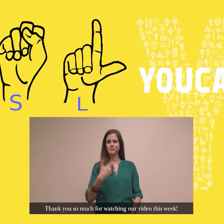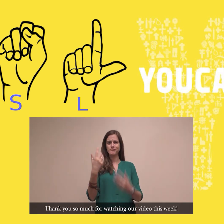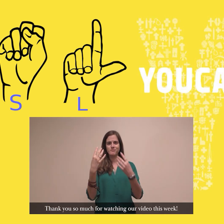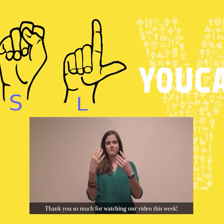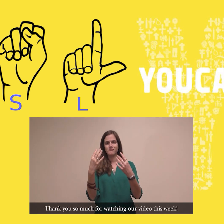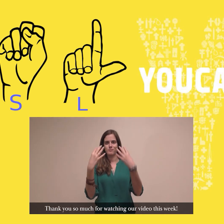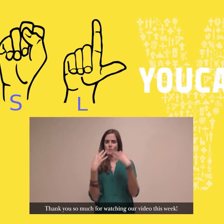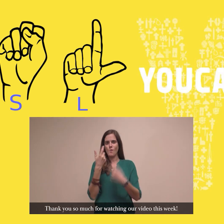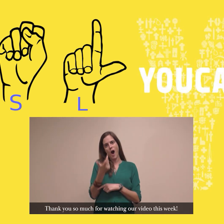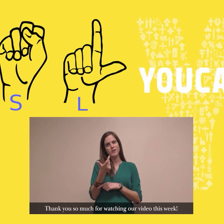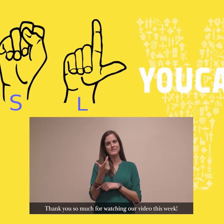For example,